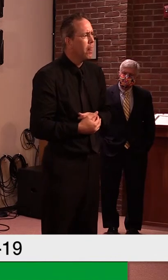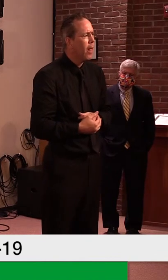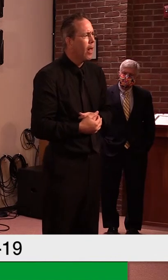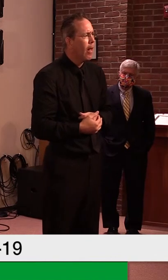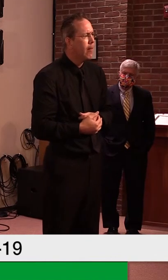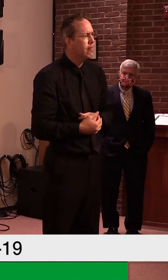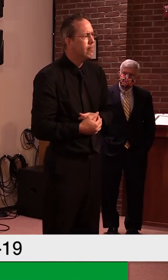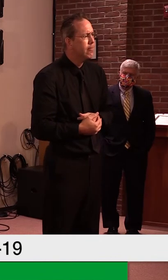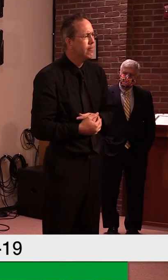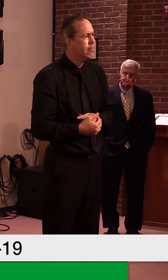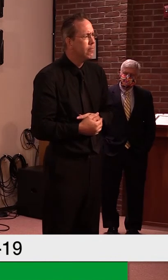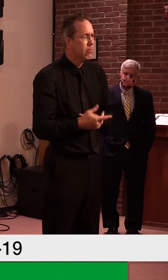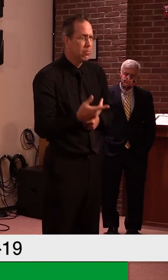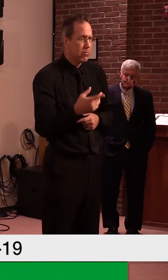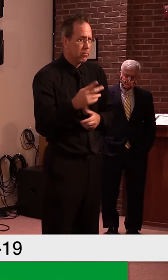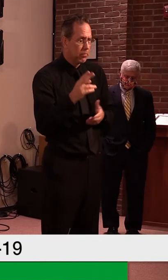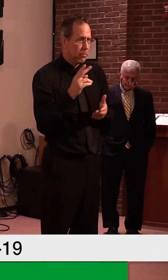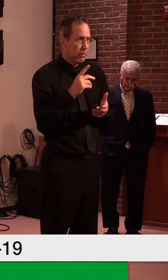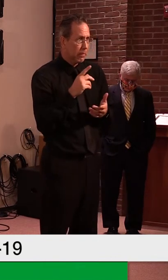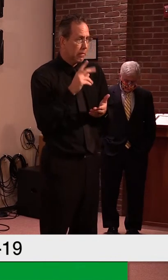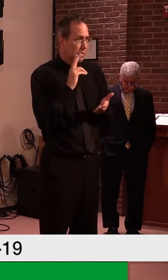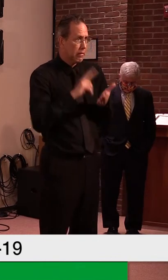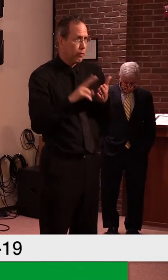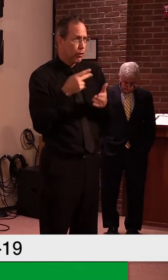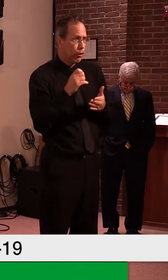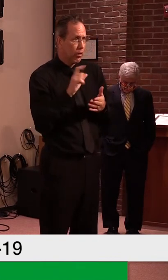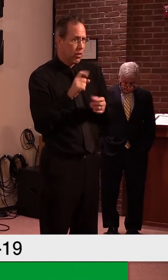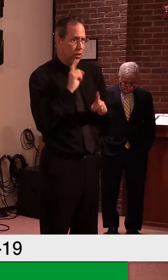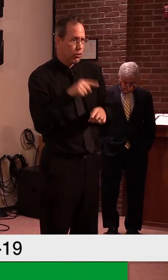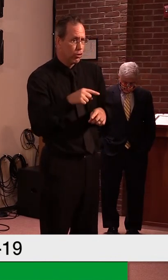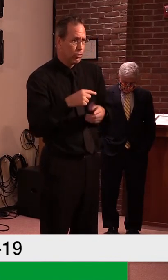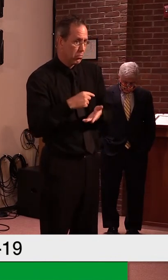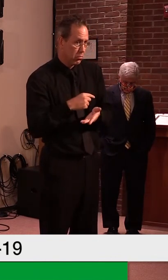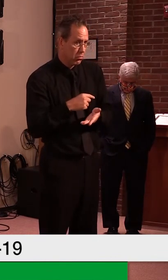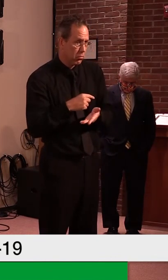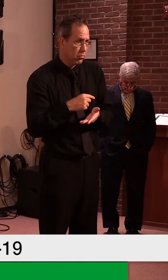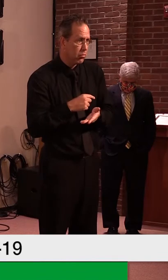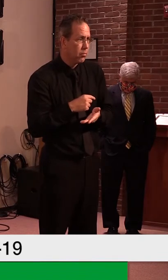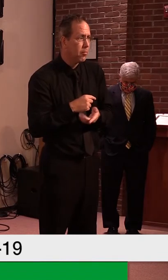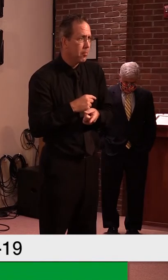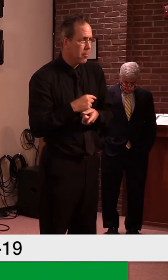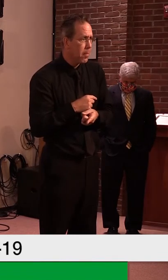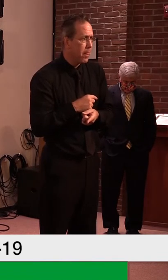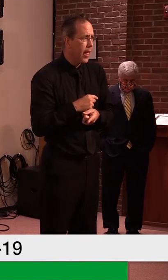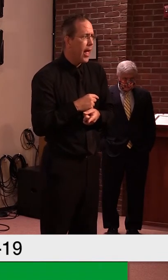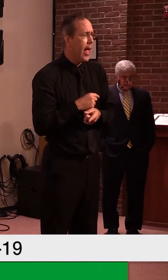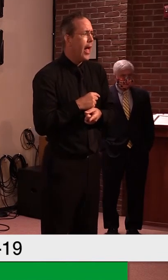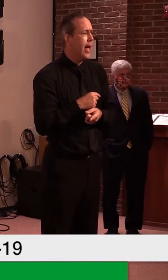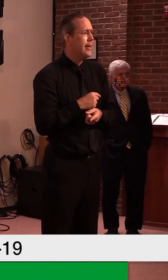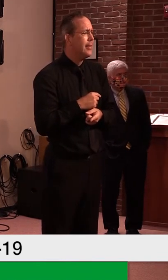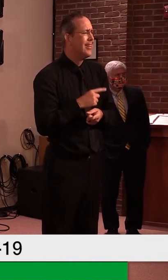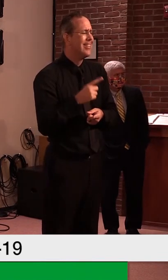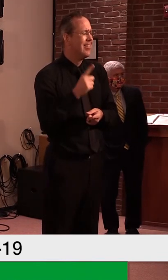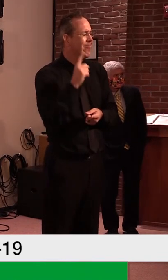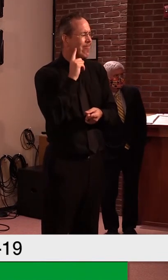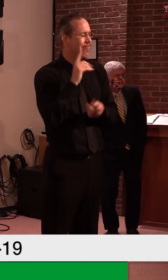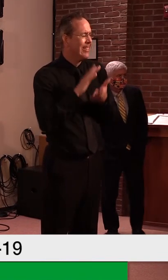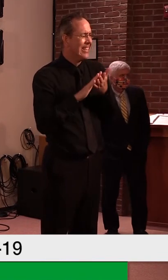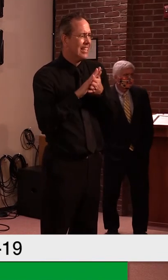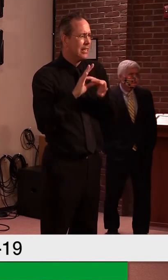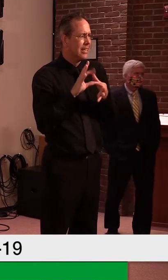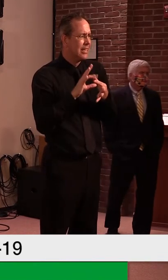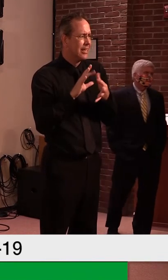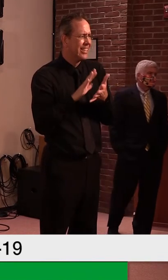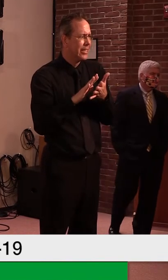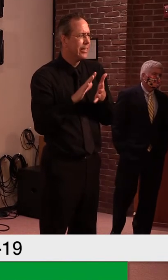I'm on, I'm sorry. Okay. Um, so I, it was very broken up, but I believe there is somebody who applied for grant